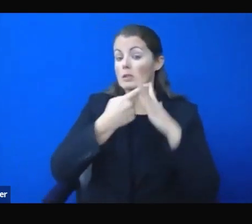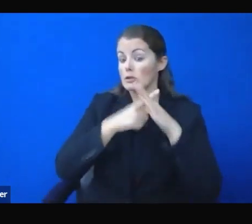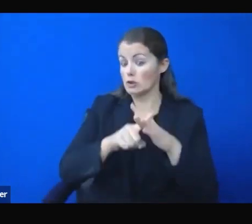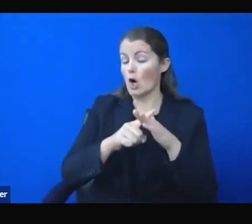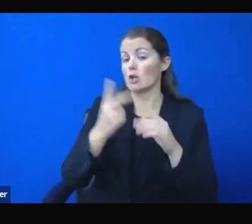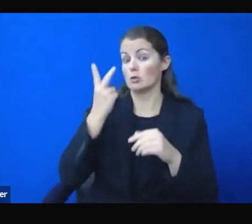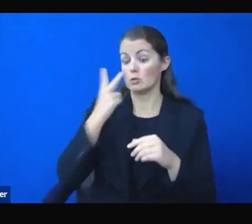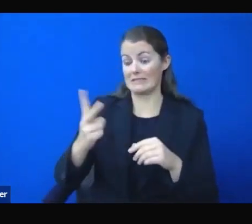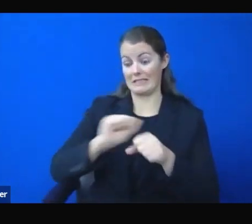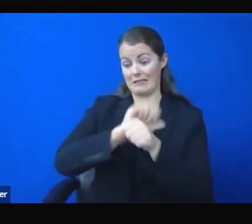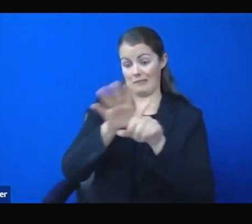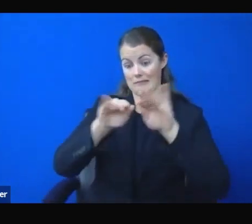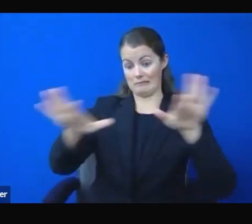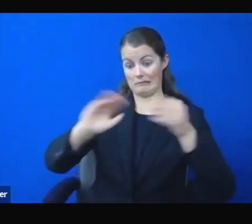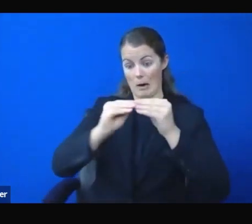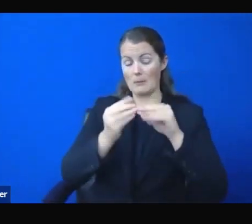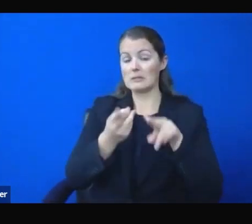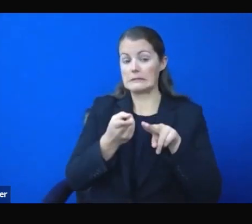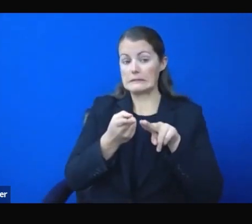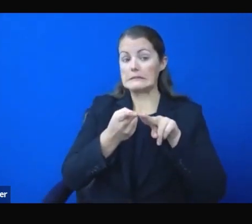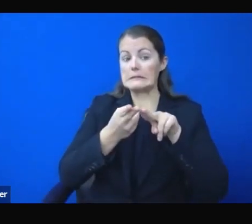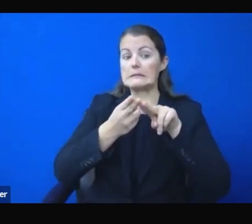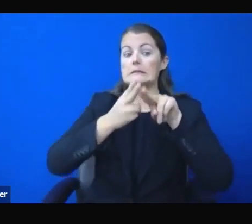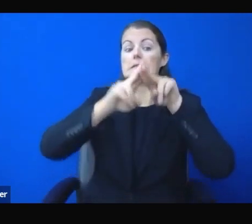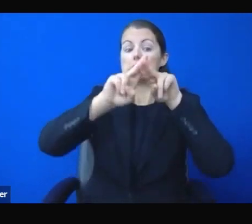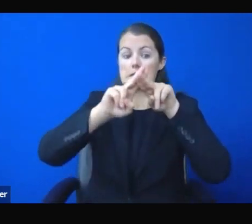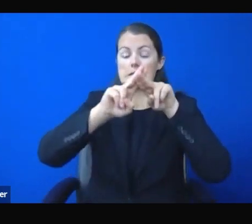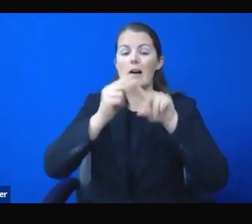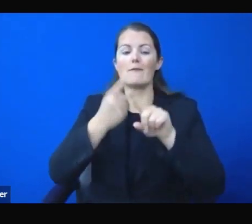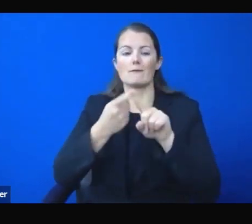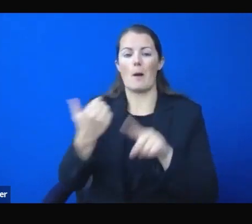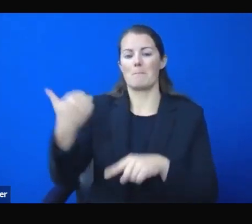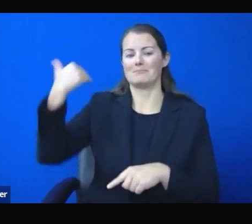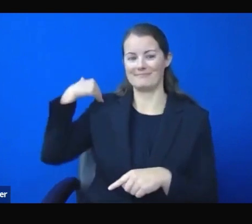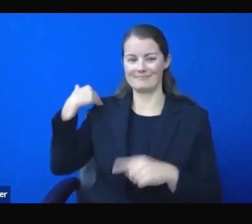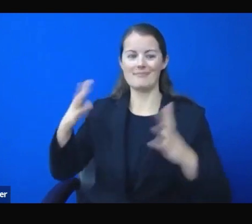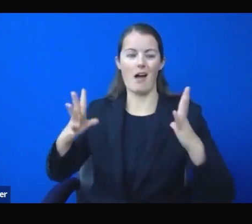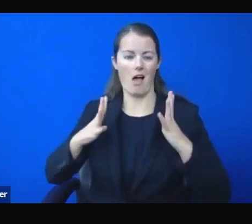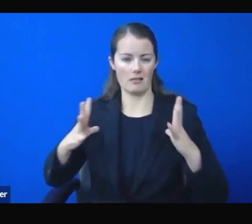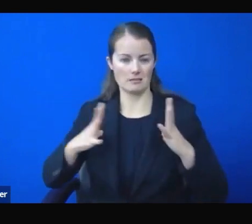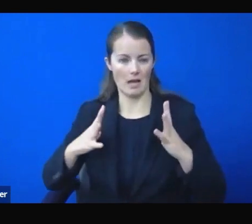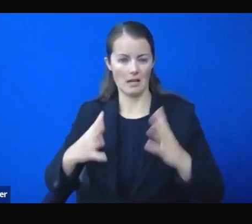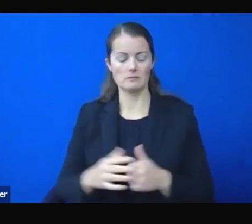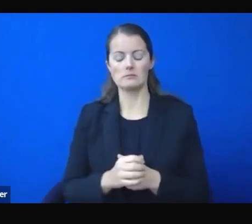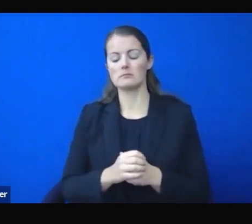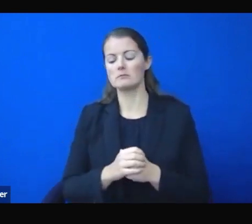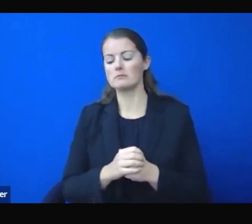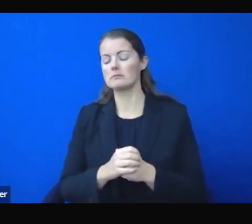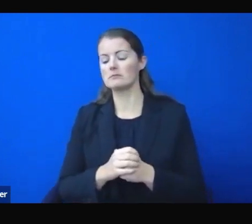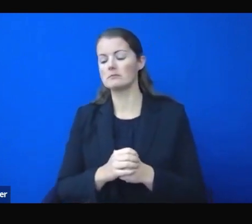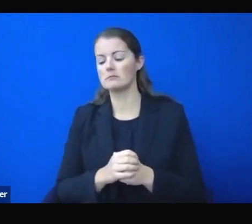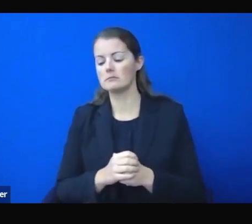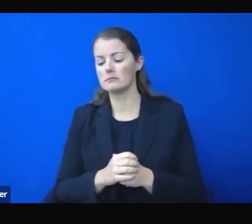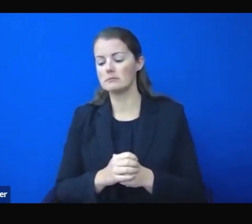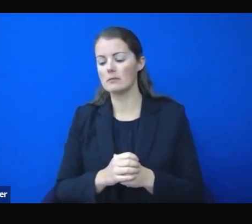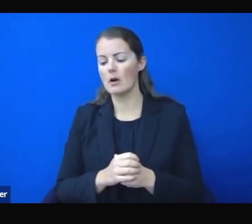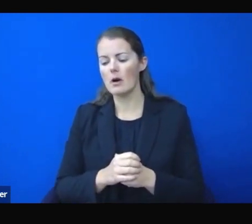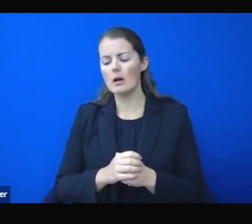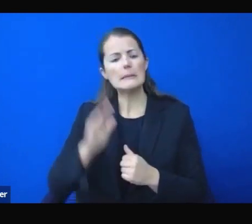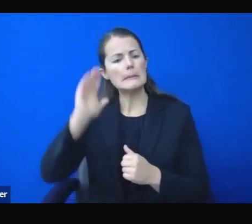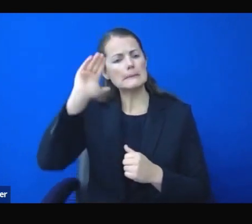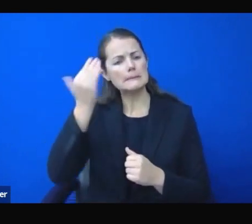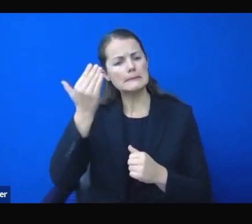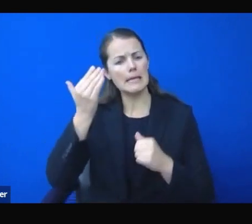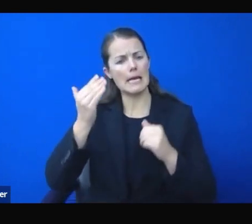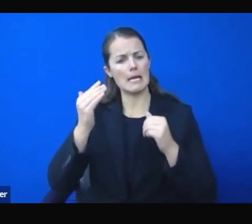As we expected, what appeared to be a brief decline in new cases over the holiday was related to